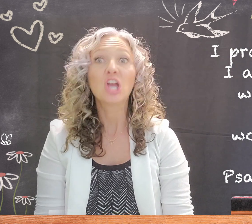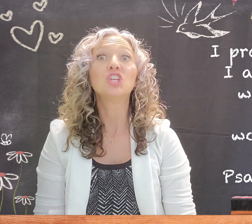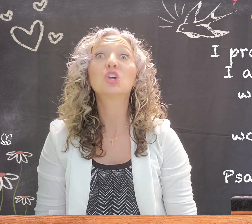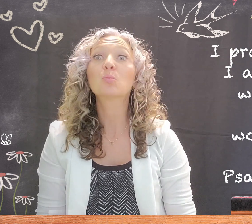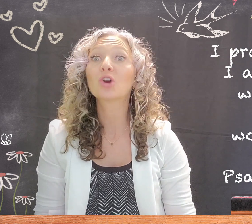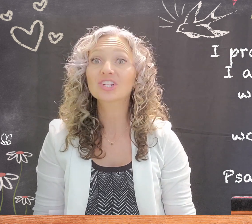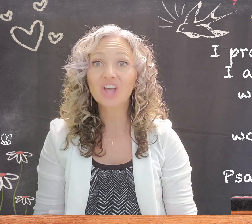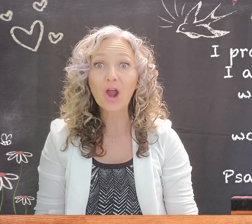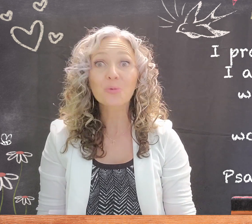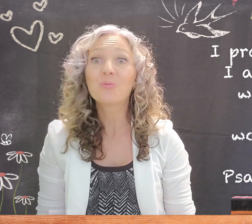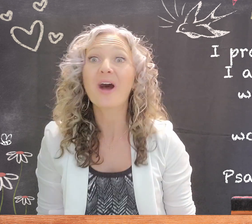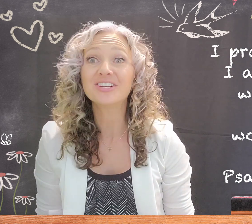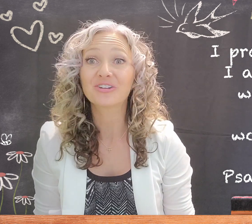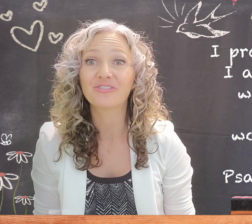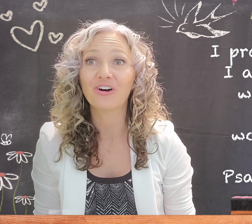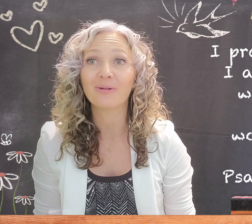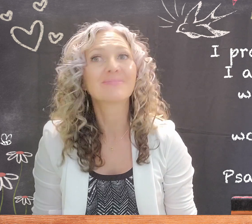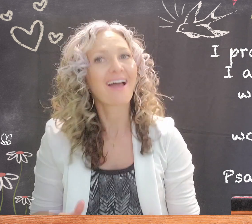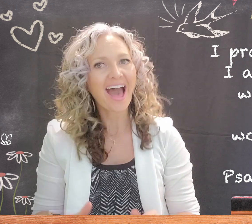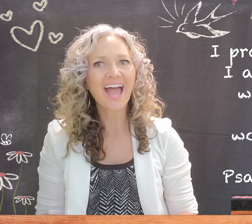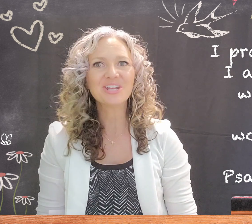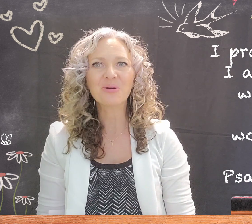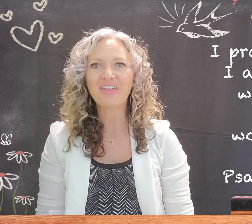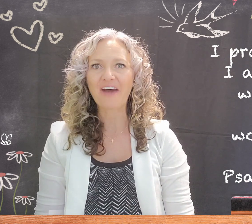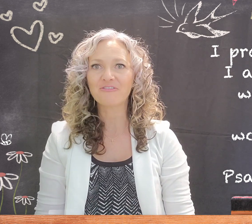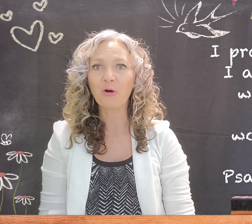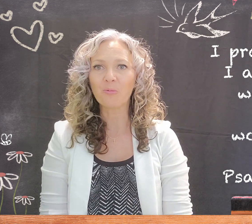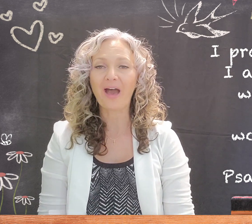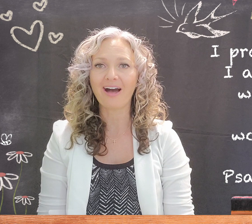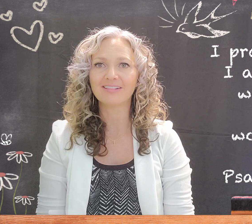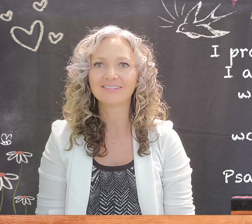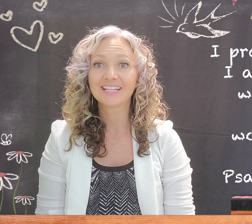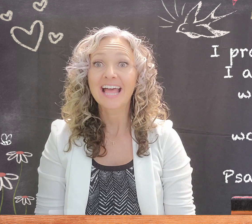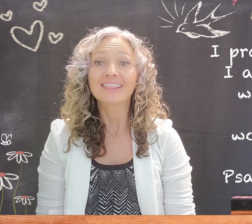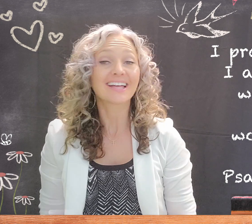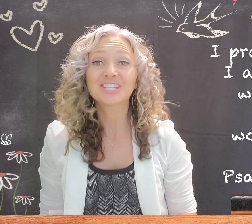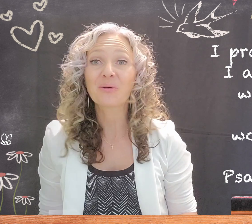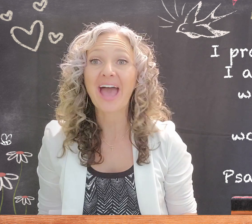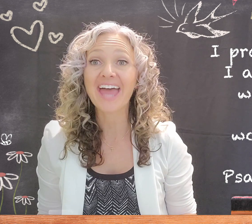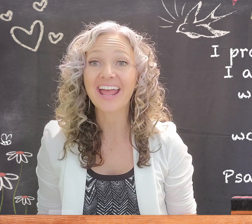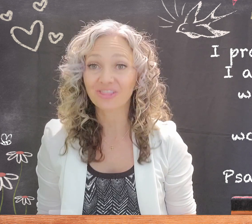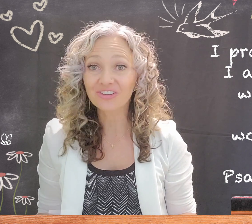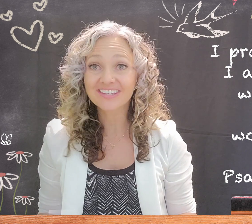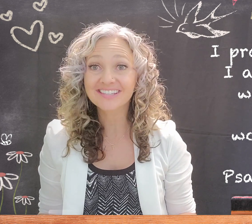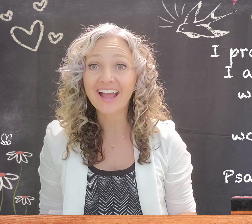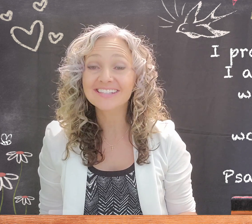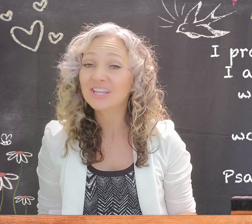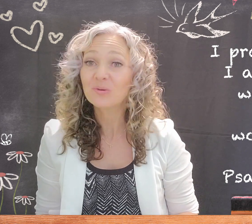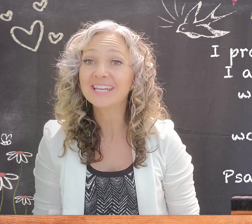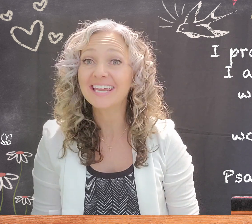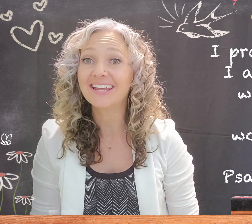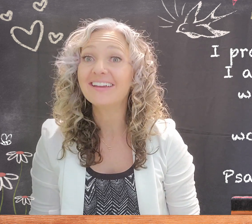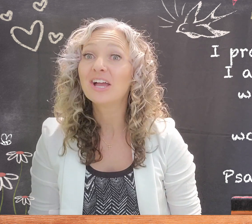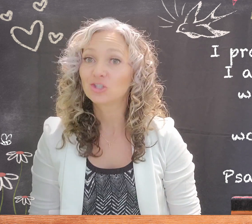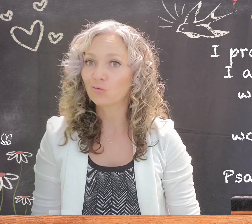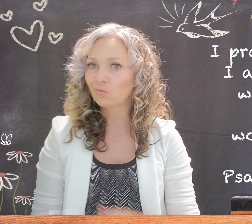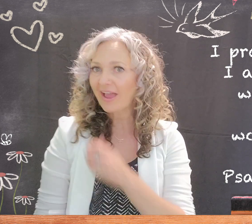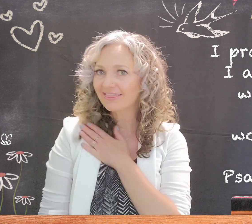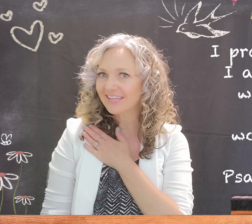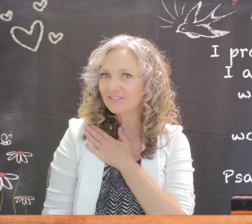Your works are wonderful. I know that full well. So let's go ahead and learn the signs that we need to write this